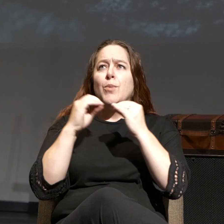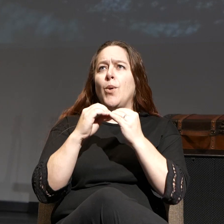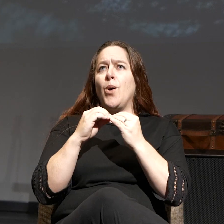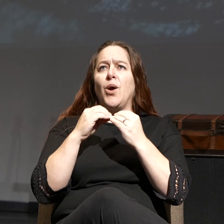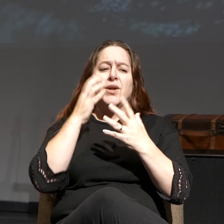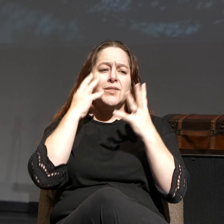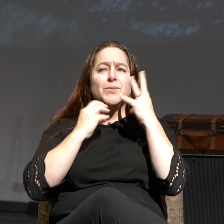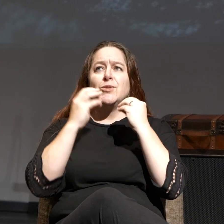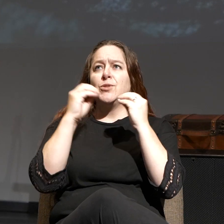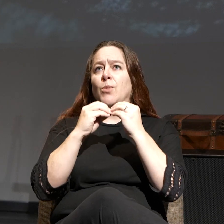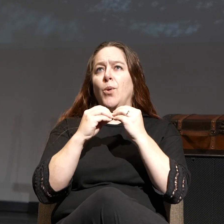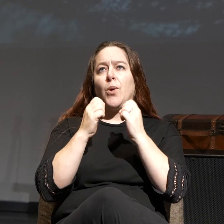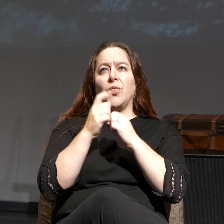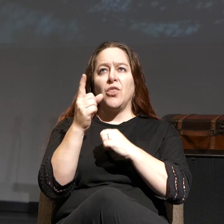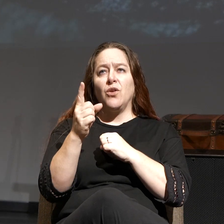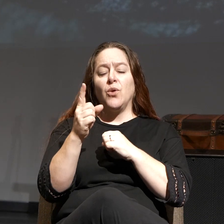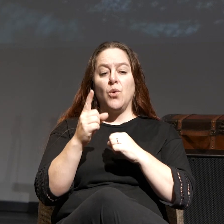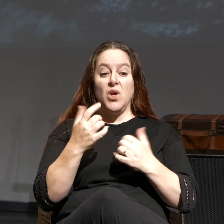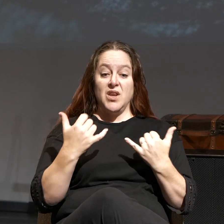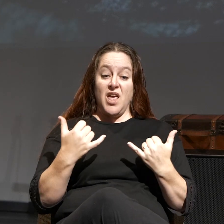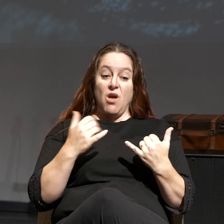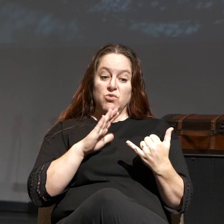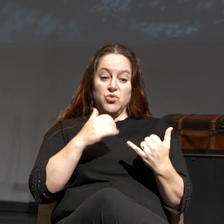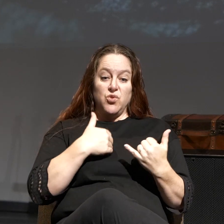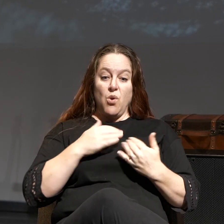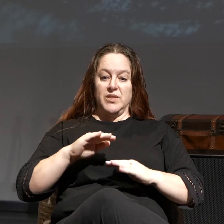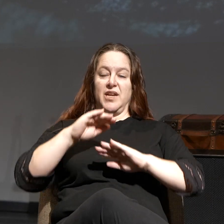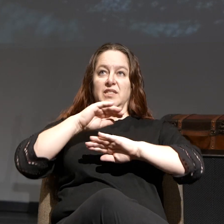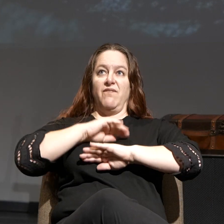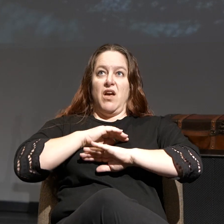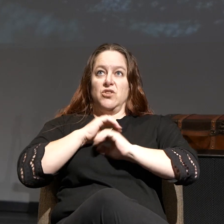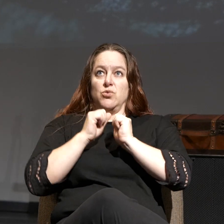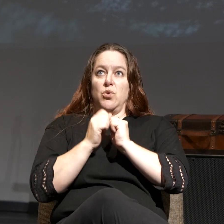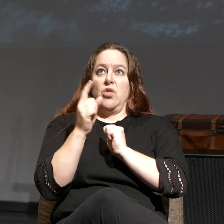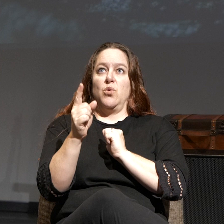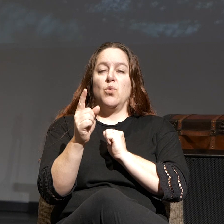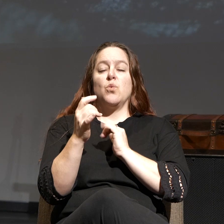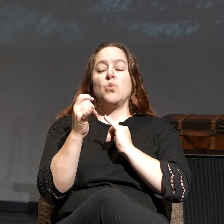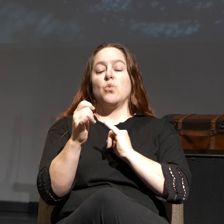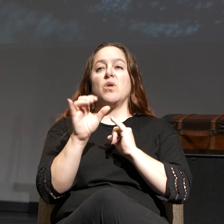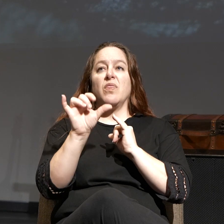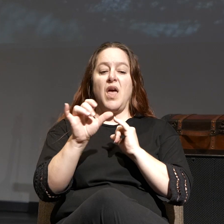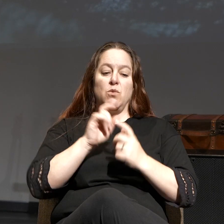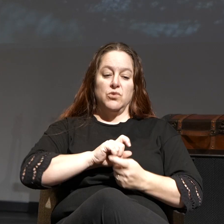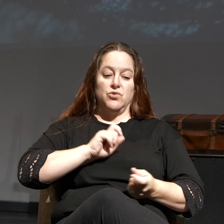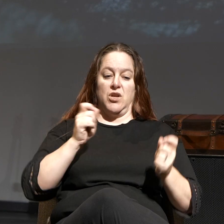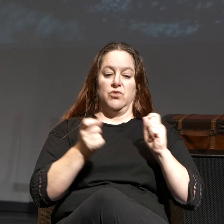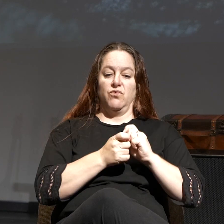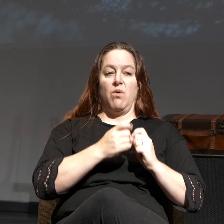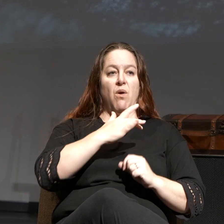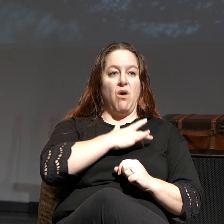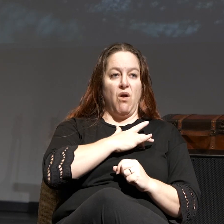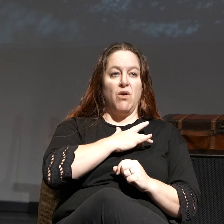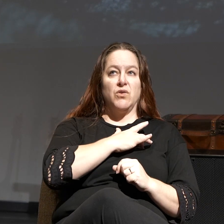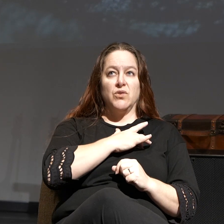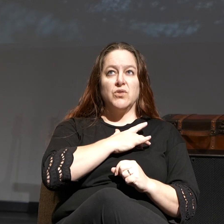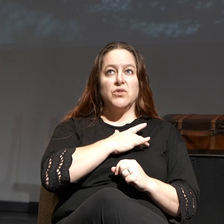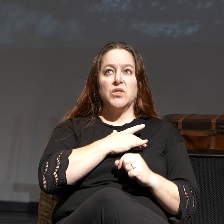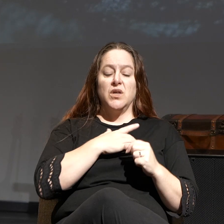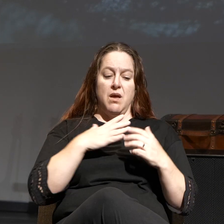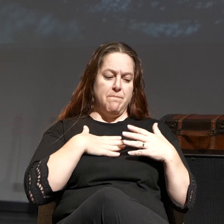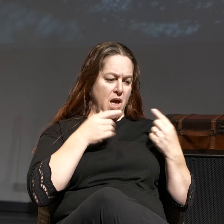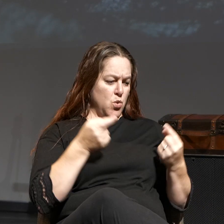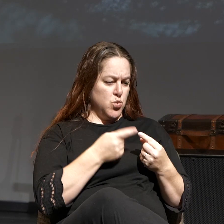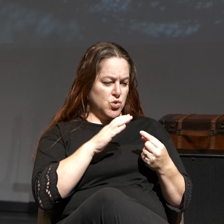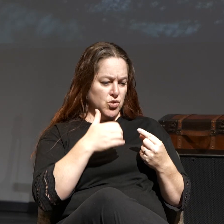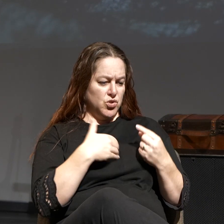experience. And this soul satisfaction in You is what transforms our hearts, heals our